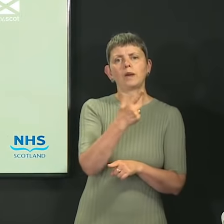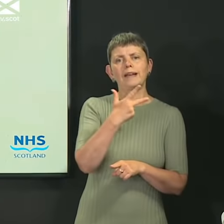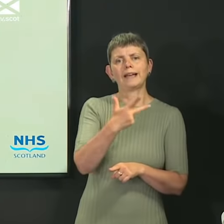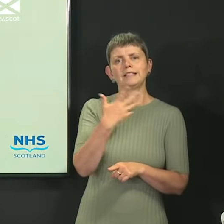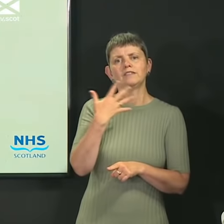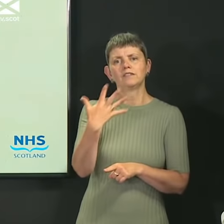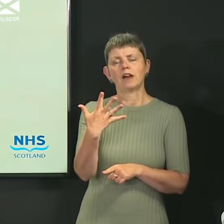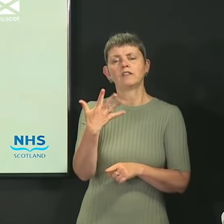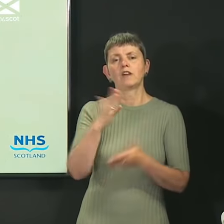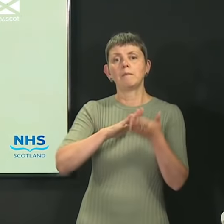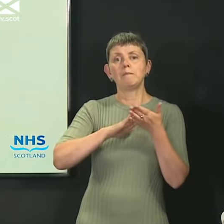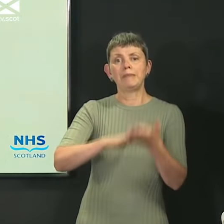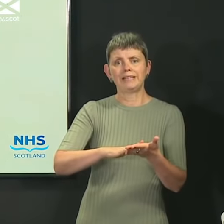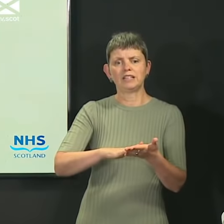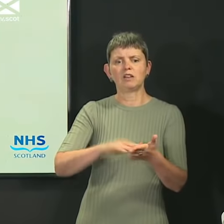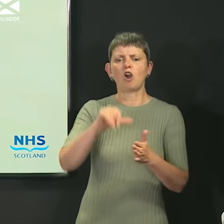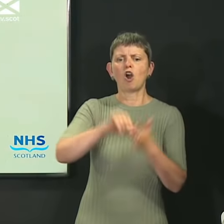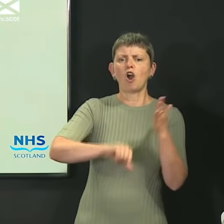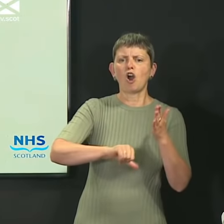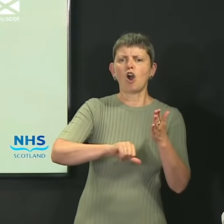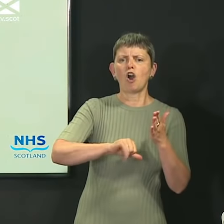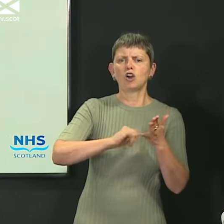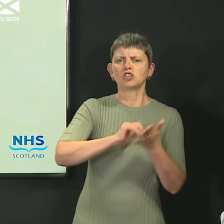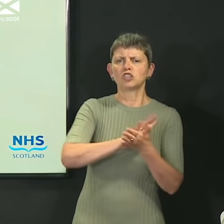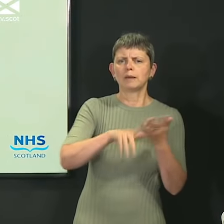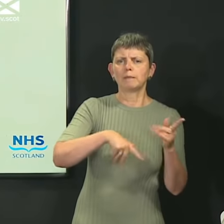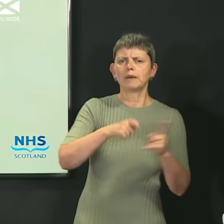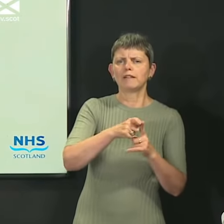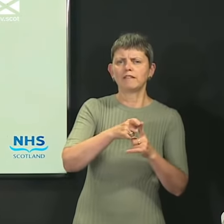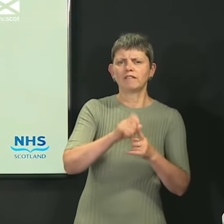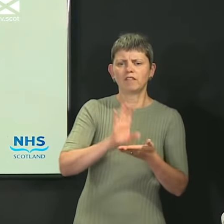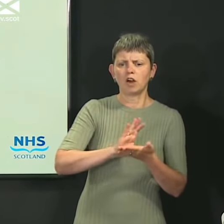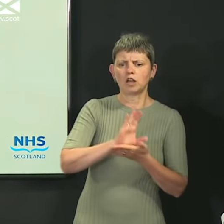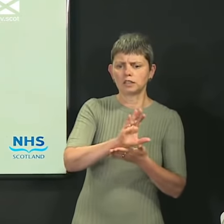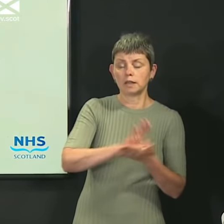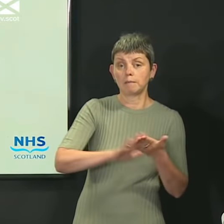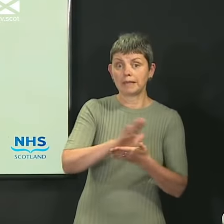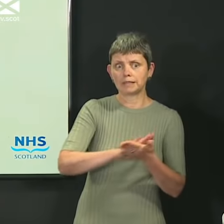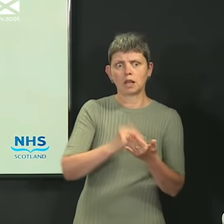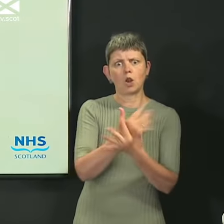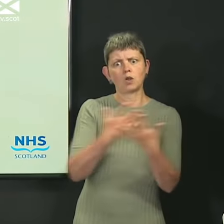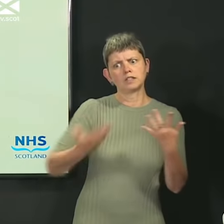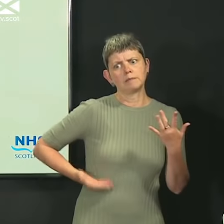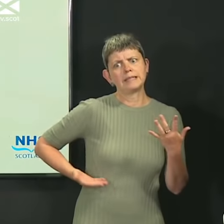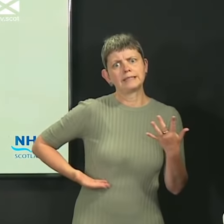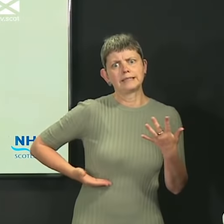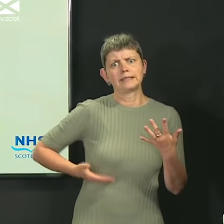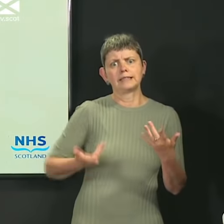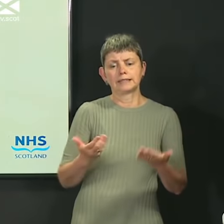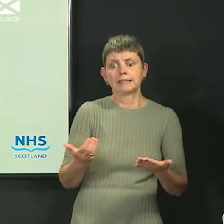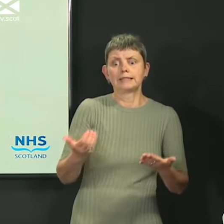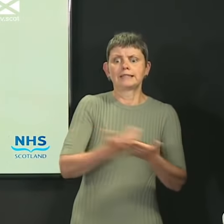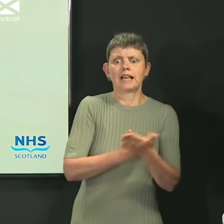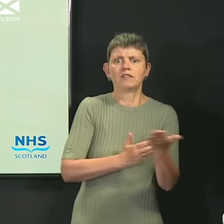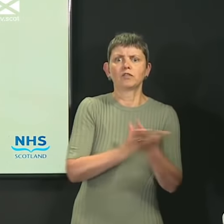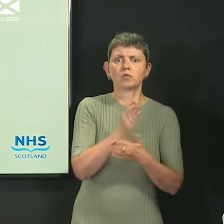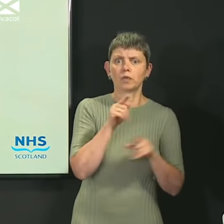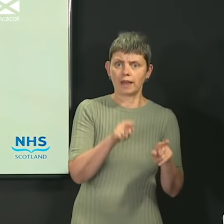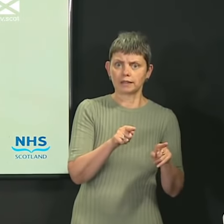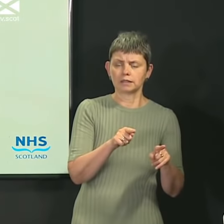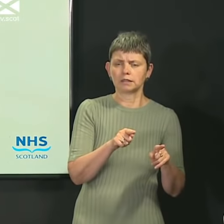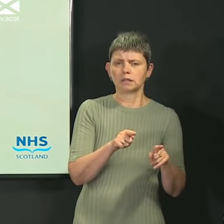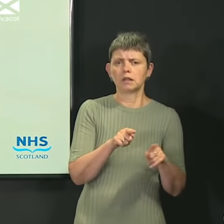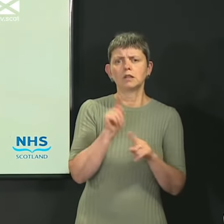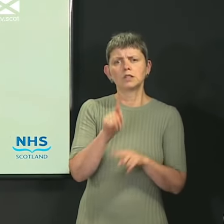million hardship funds that have helped save thousands of businesses and supported jobs as well. So everybody